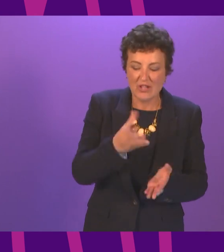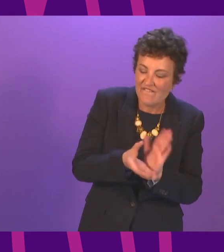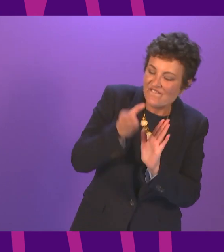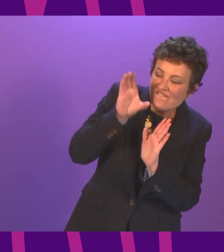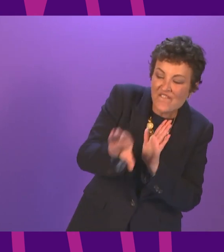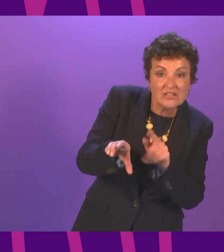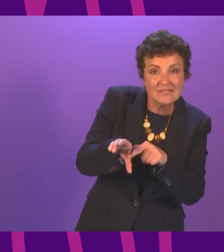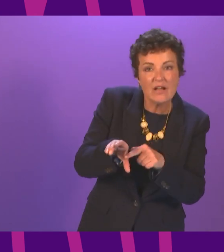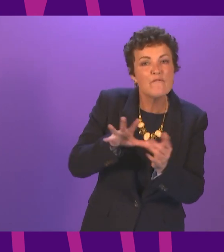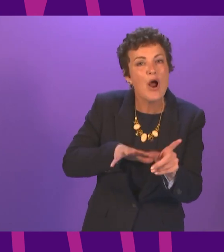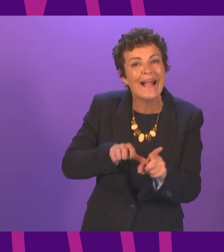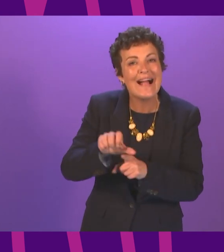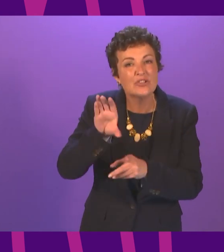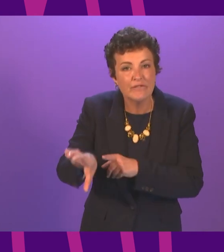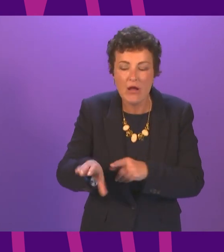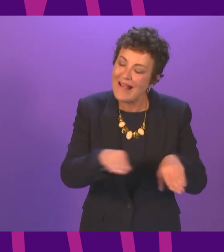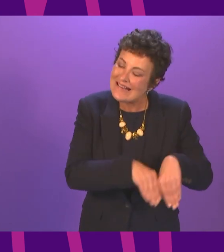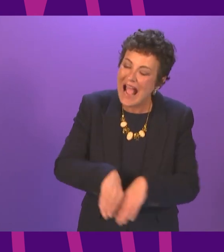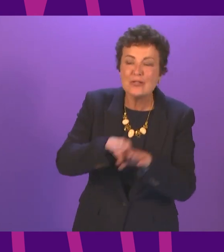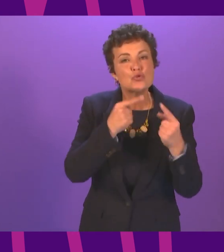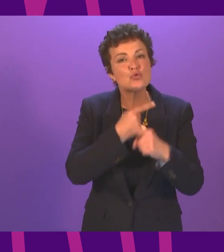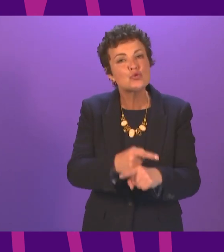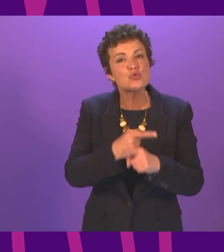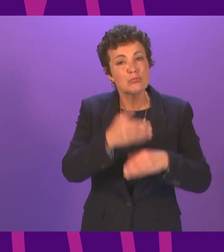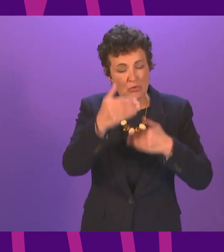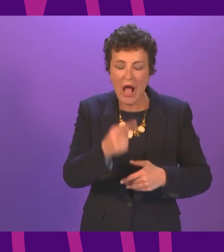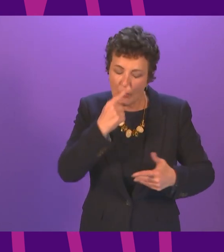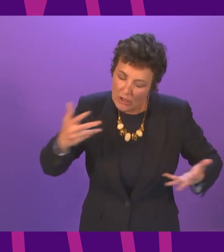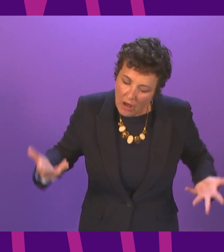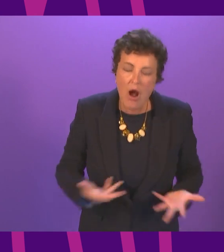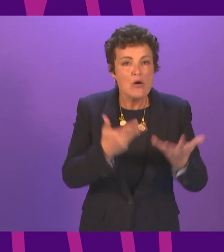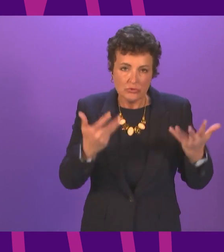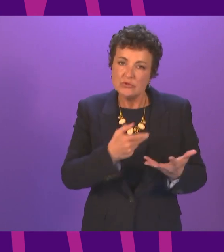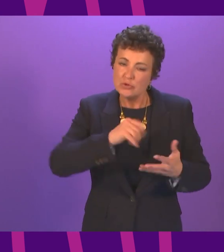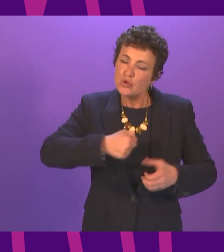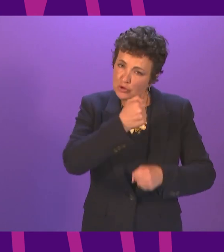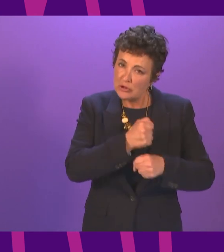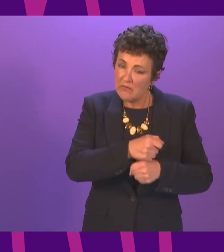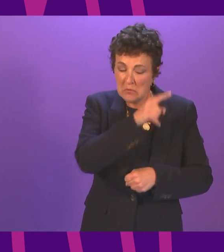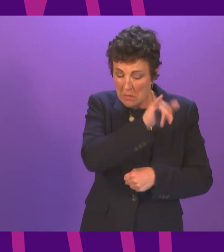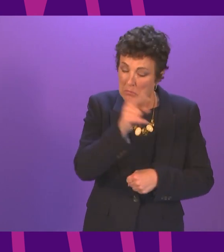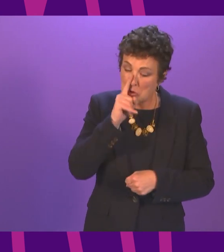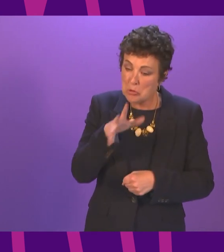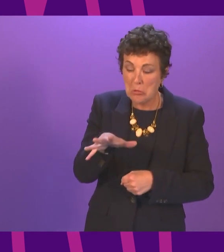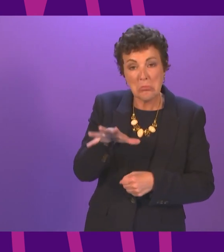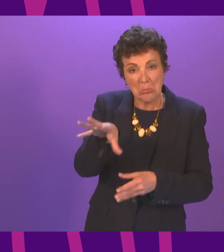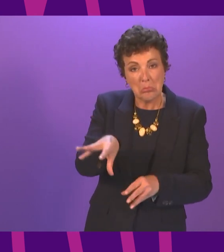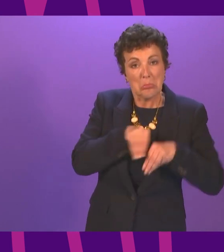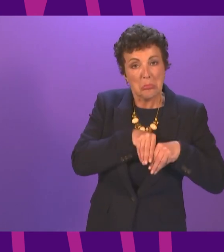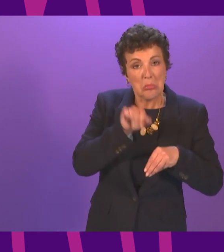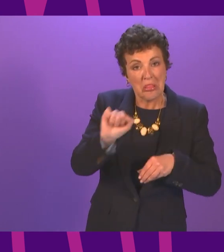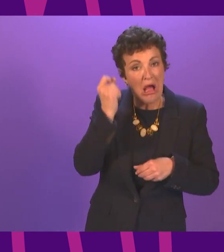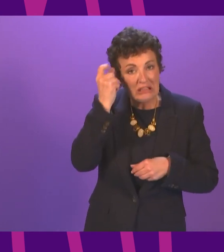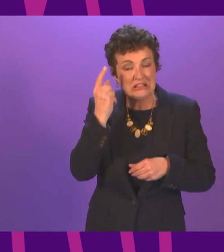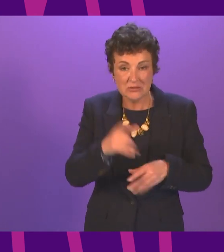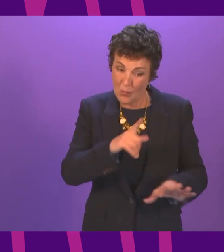a national tutoring programme, and I would encourage the Scottish Government to look at these and consider whether these could be adopted, because otherwise we are in danger of seeing